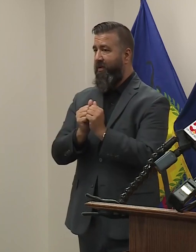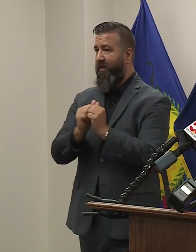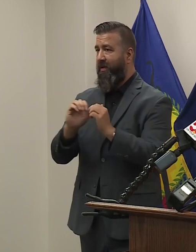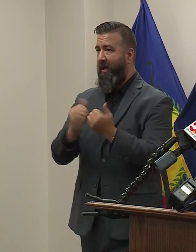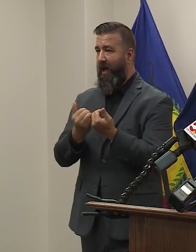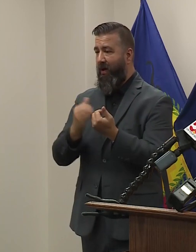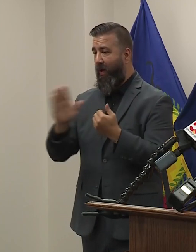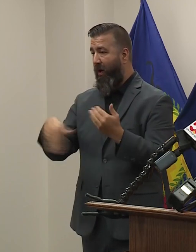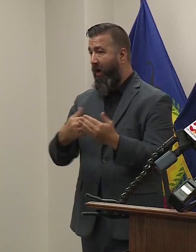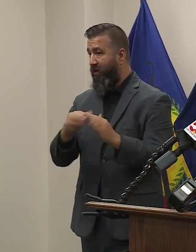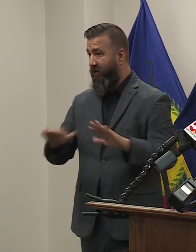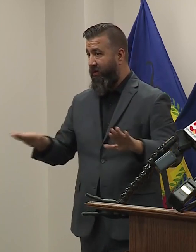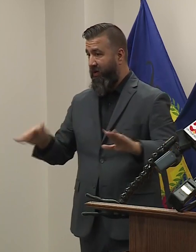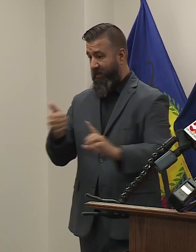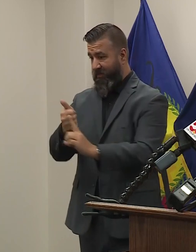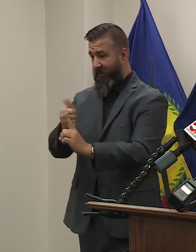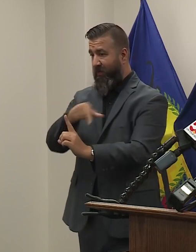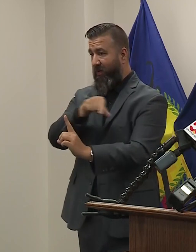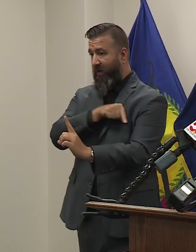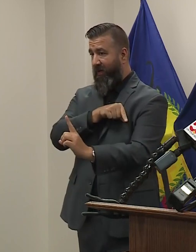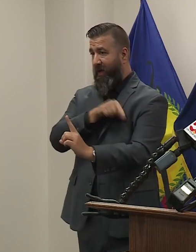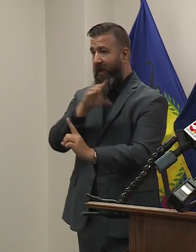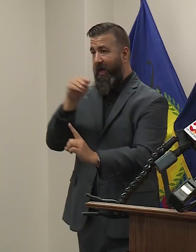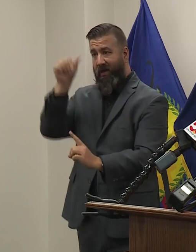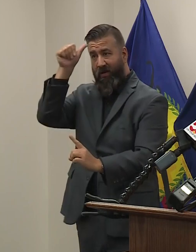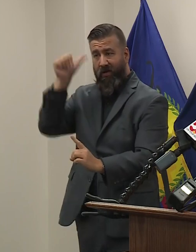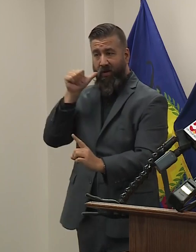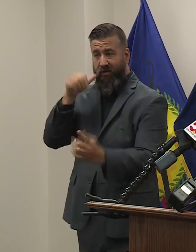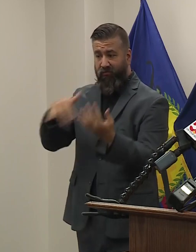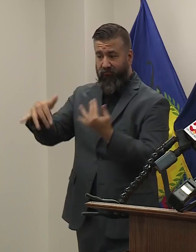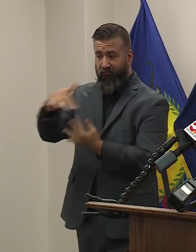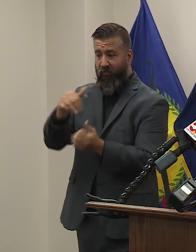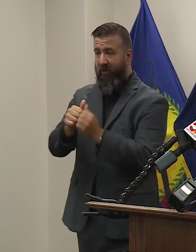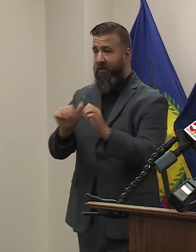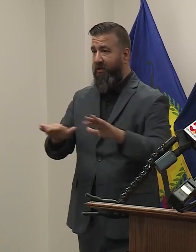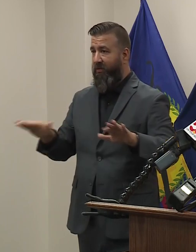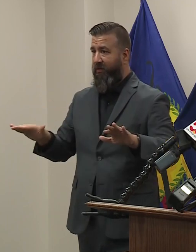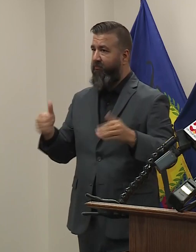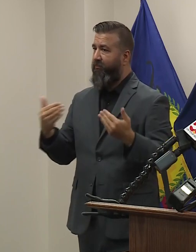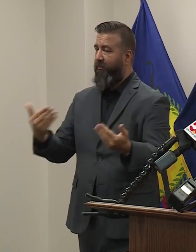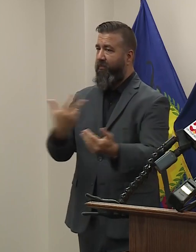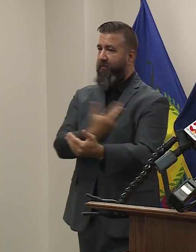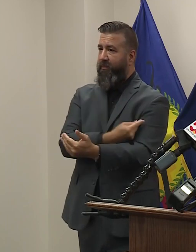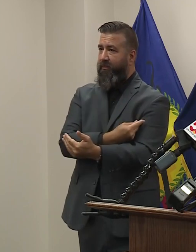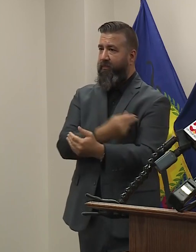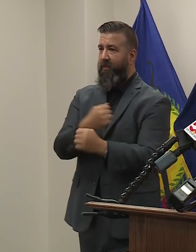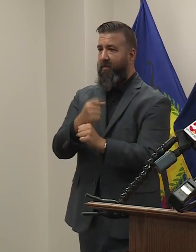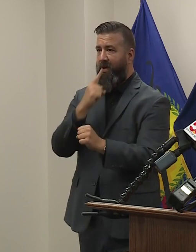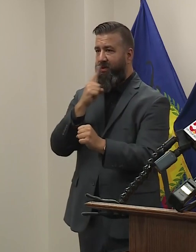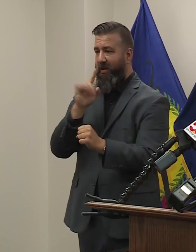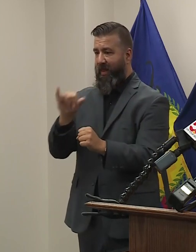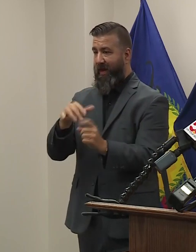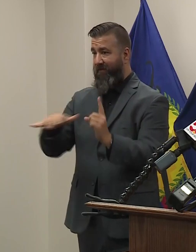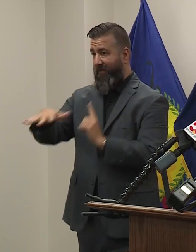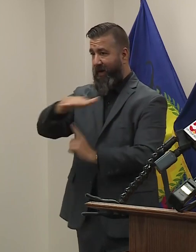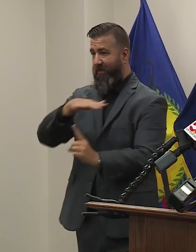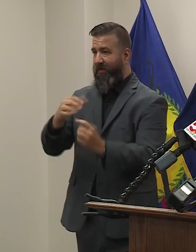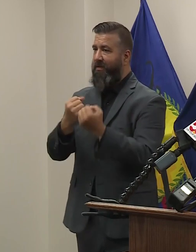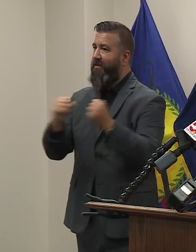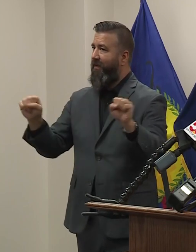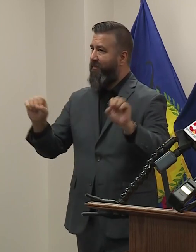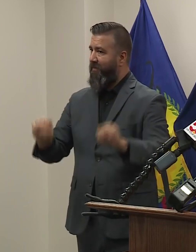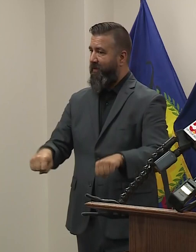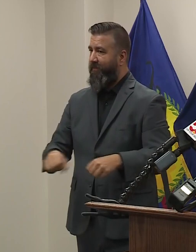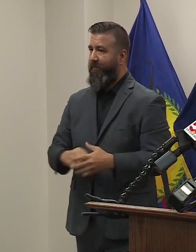all eligible children, as well as all of the folks that are interacting with them, do get vaccinated in order to keep that environment as safe as possible.